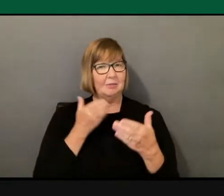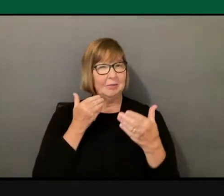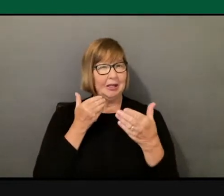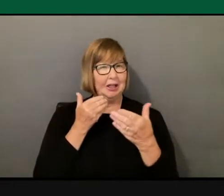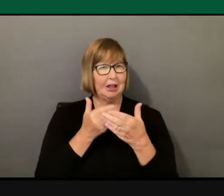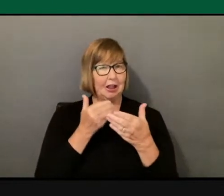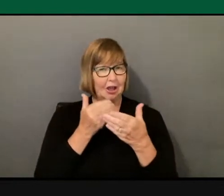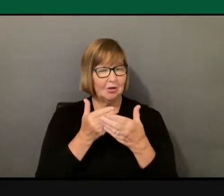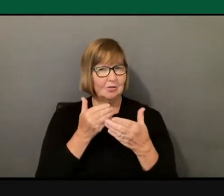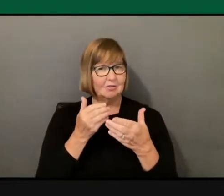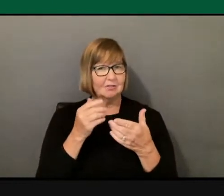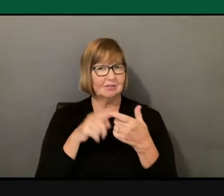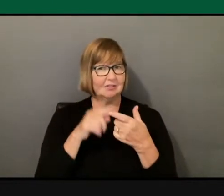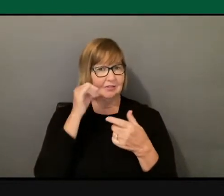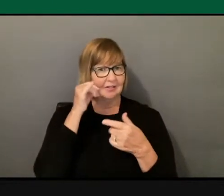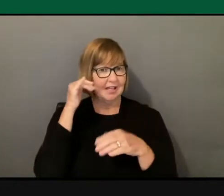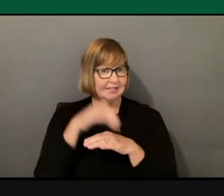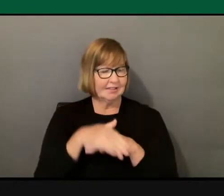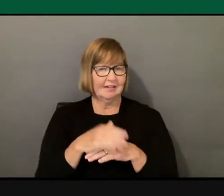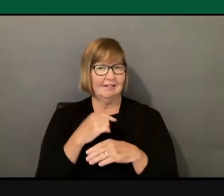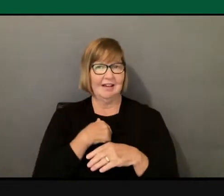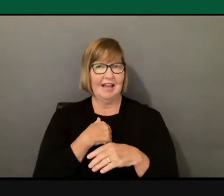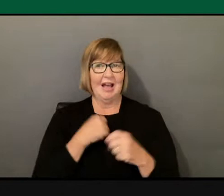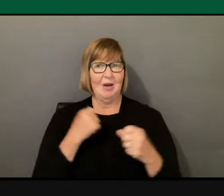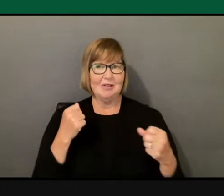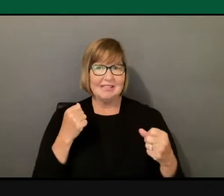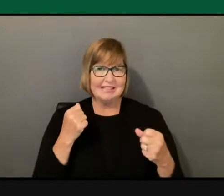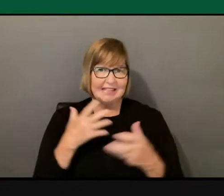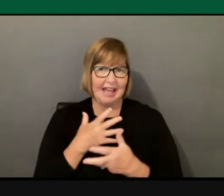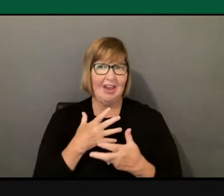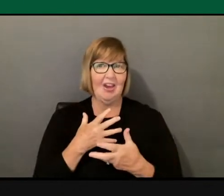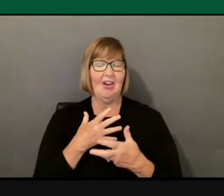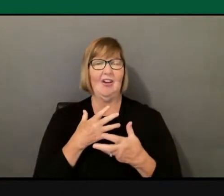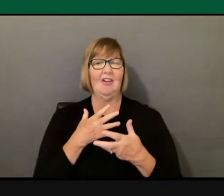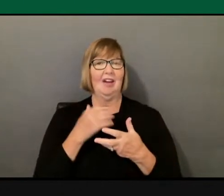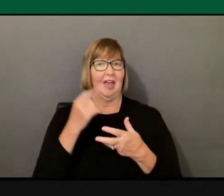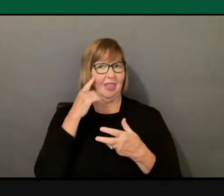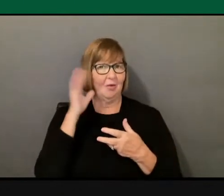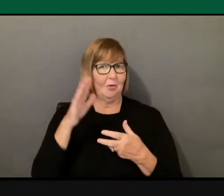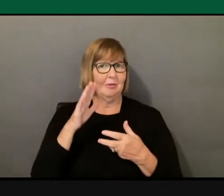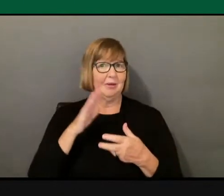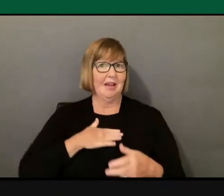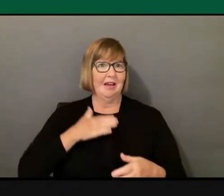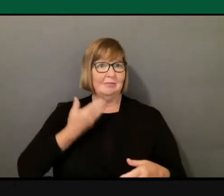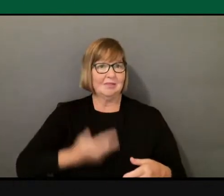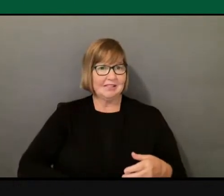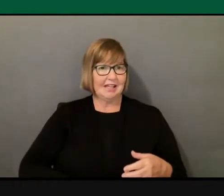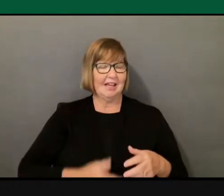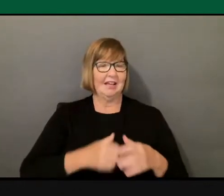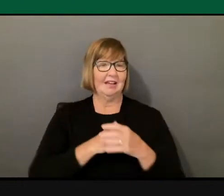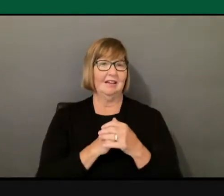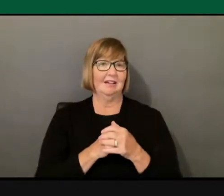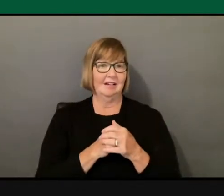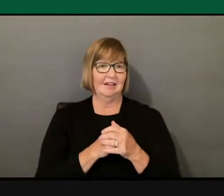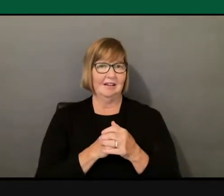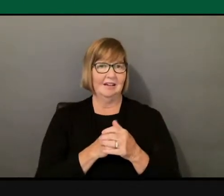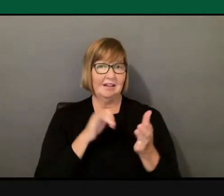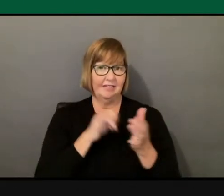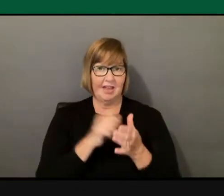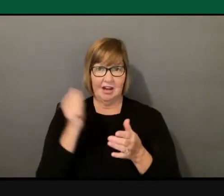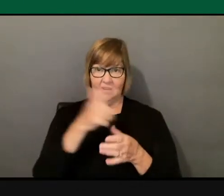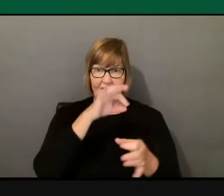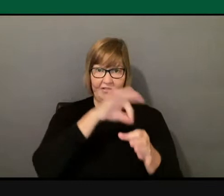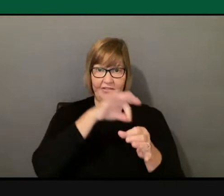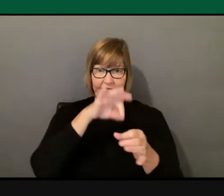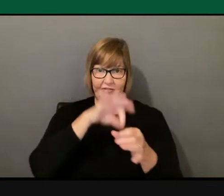and to be scared and to be crushed. Was it all the way that I wanted? No. No. But it was really